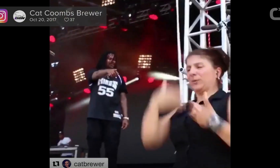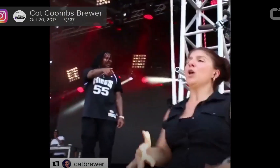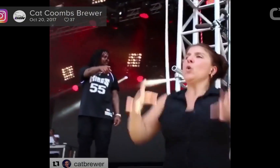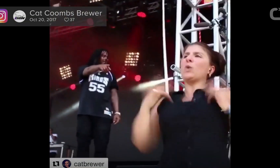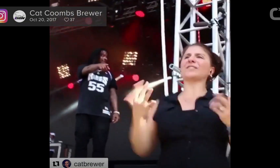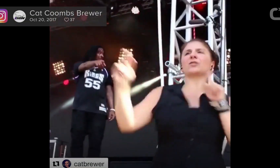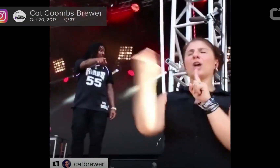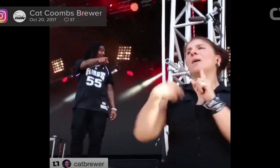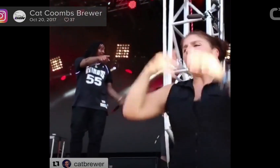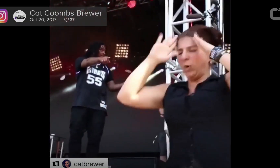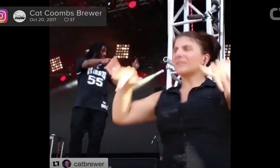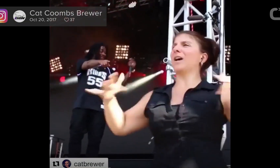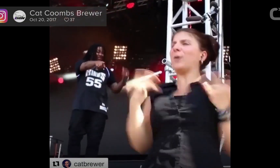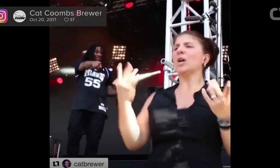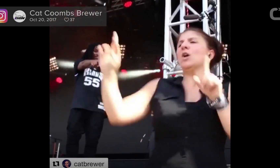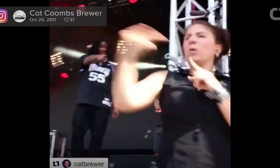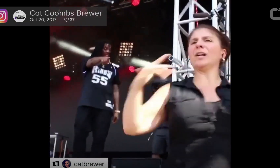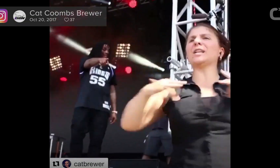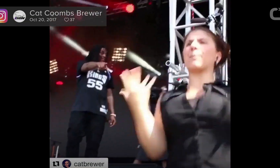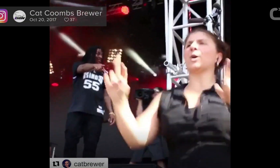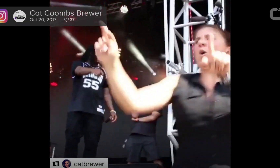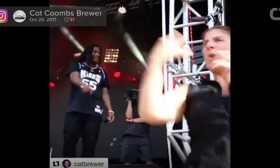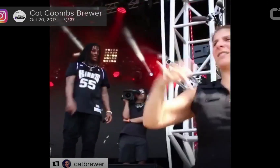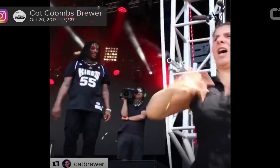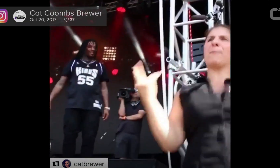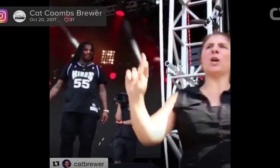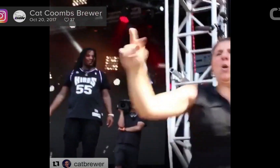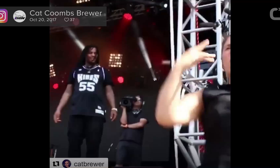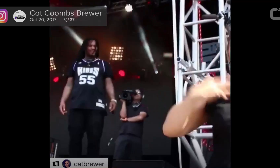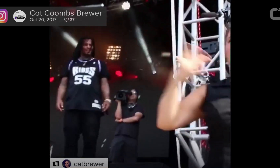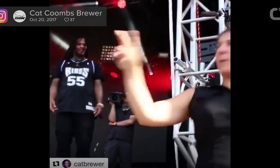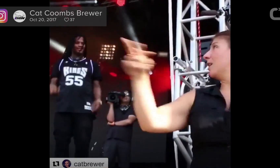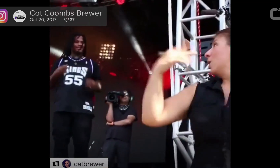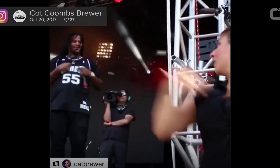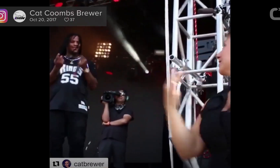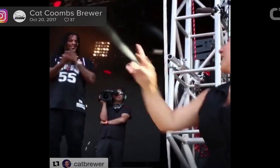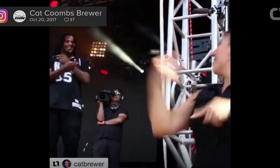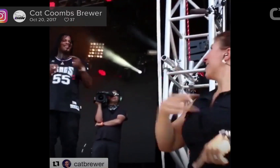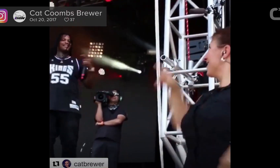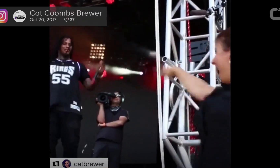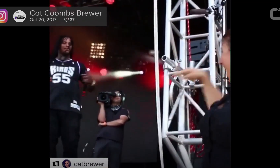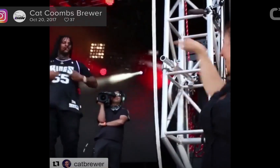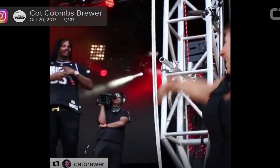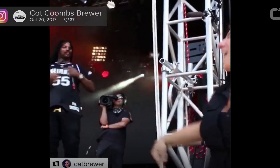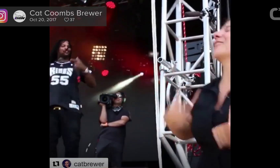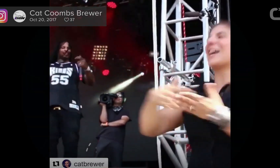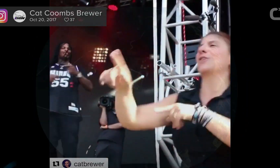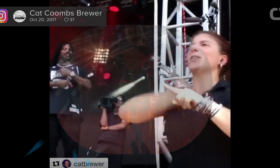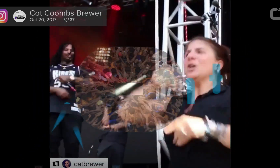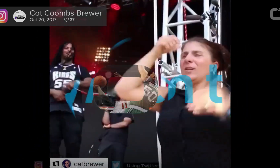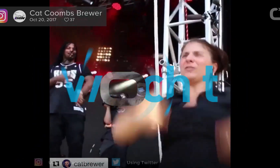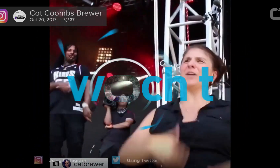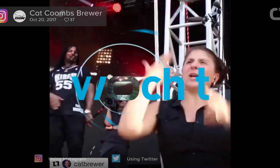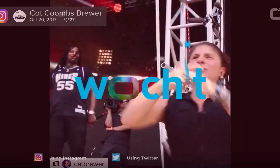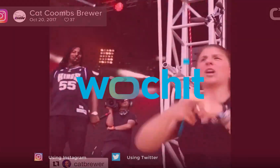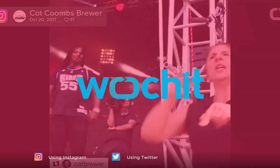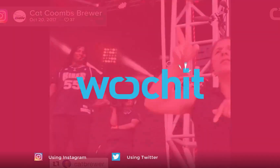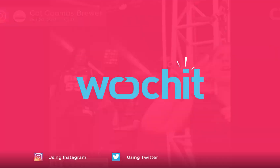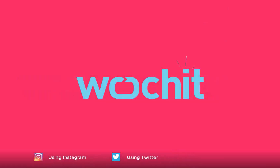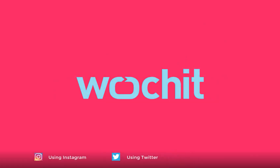didn't have like any concept that anyone was like filming, adding that when it came out, she was very shocked. She said, didn't have change it to know what although